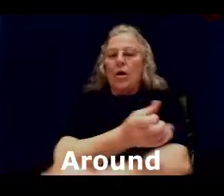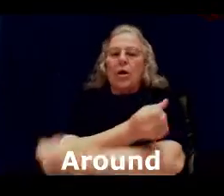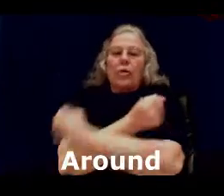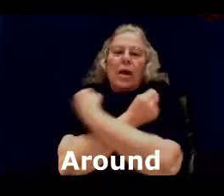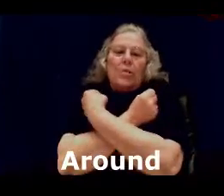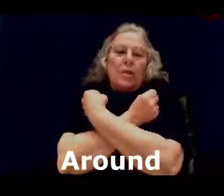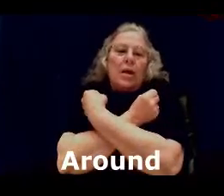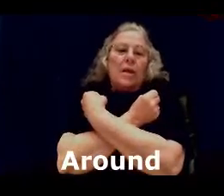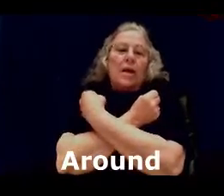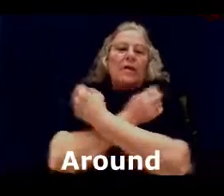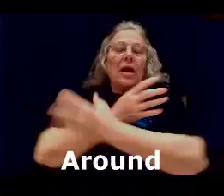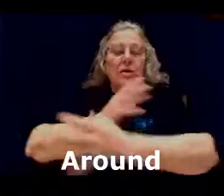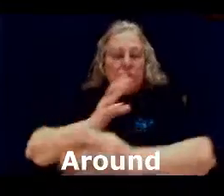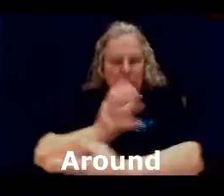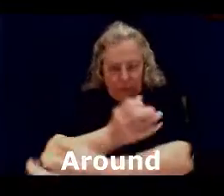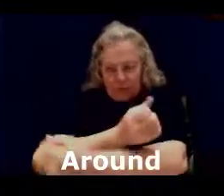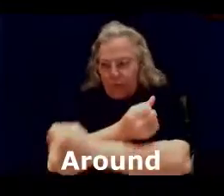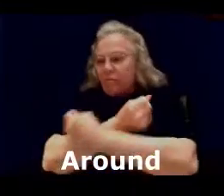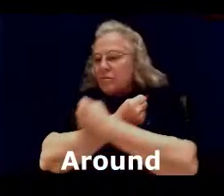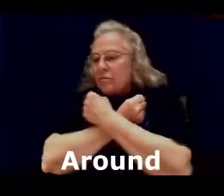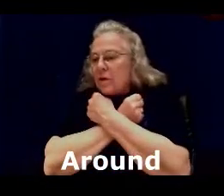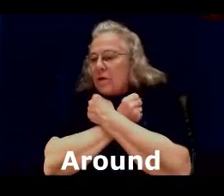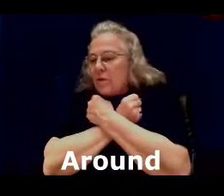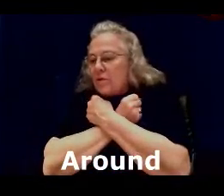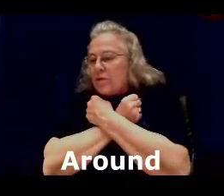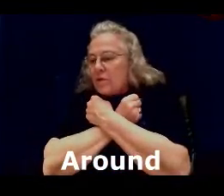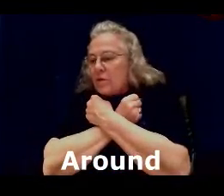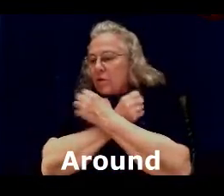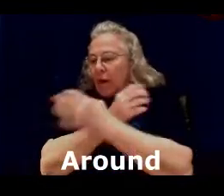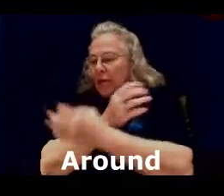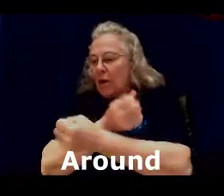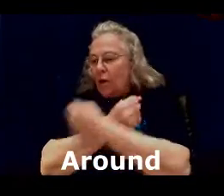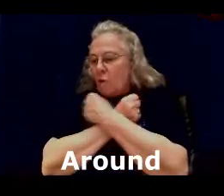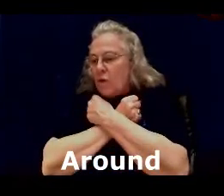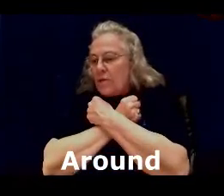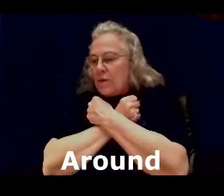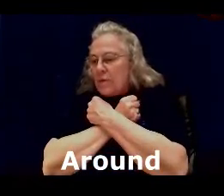Around me. And you're. So, you're grabbing a hold of it.